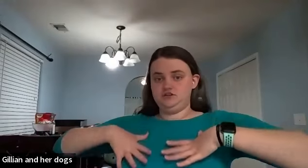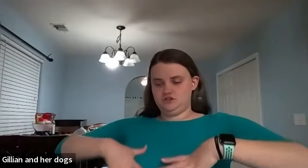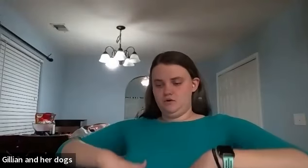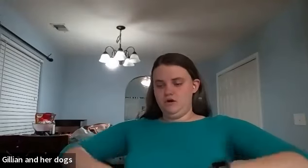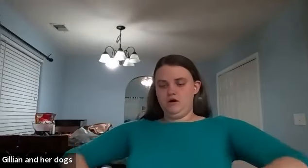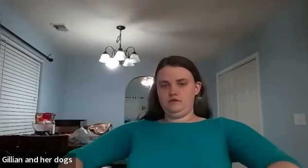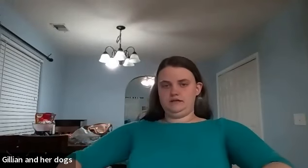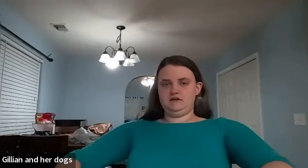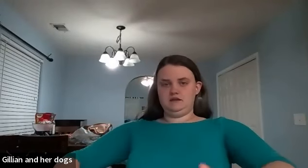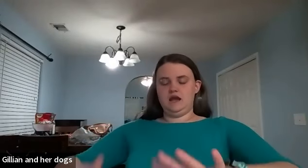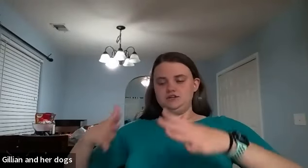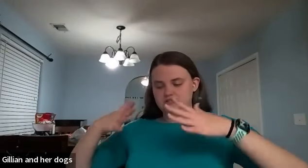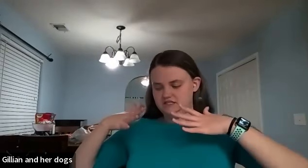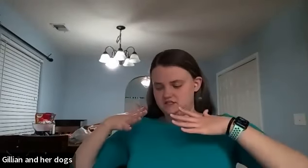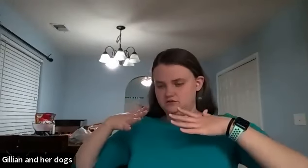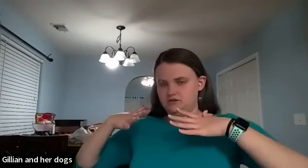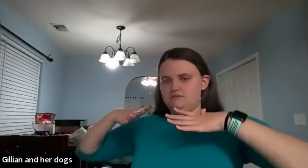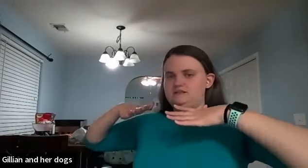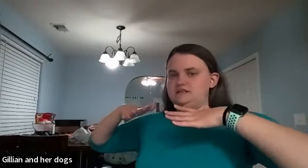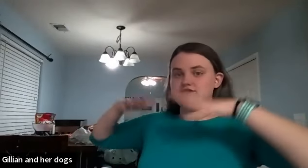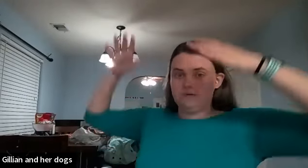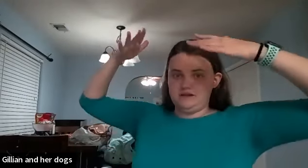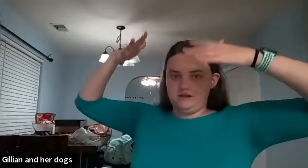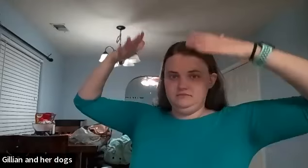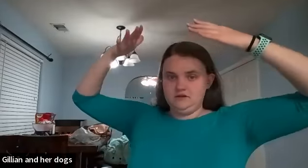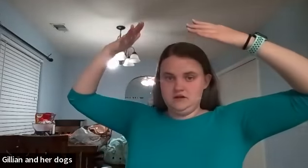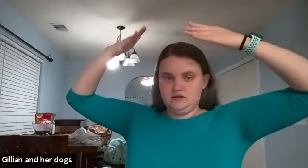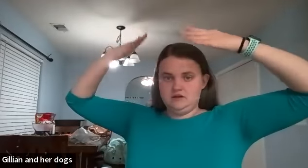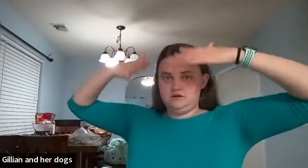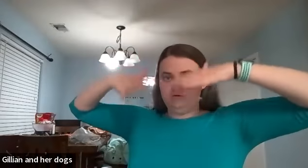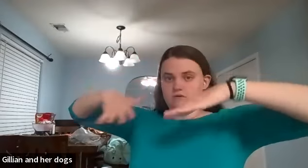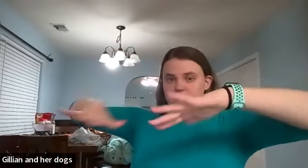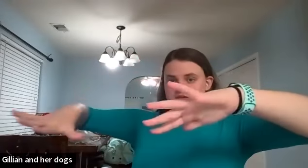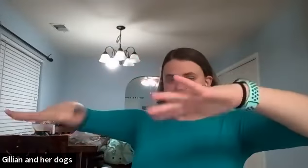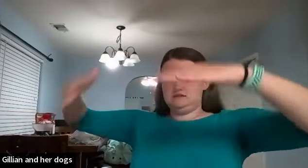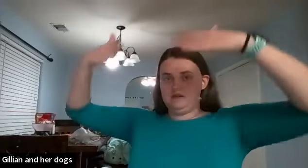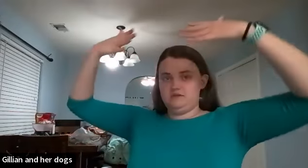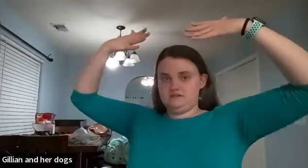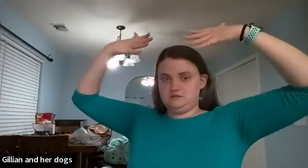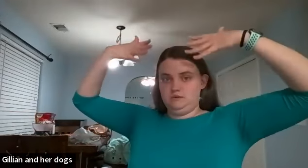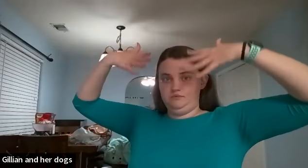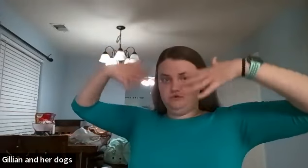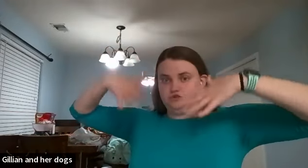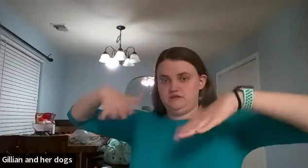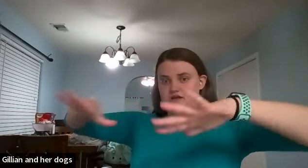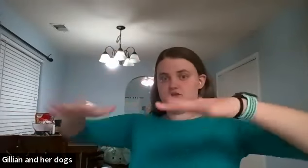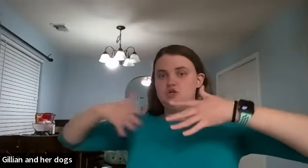and you just go all the way down like i usually tend to you can't really see it so i'm gonna kind of go like this i make this sweep motion at the end